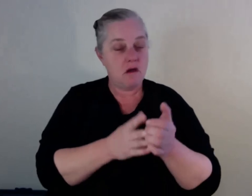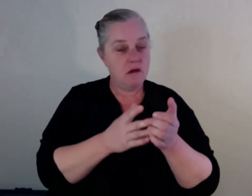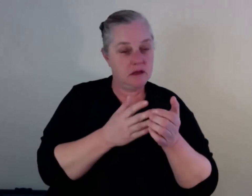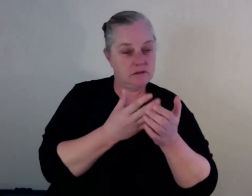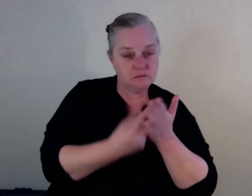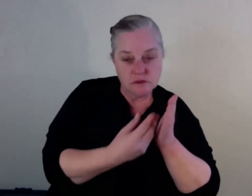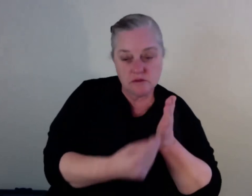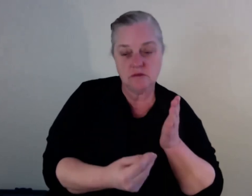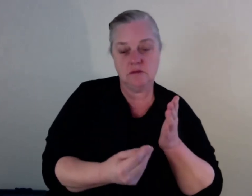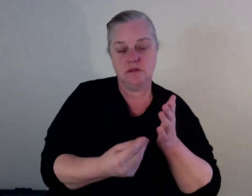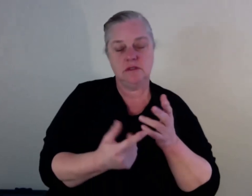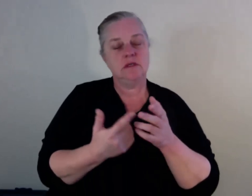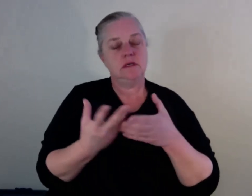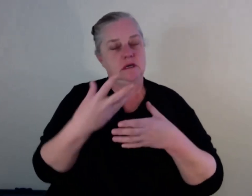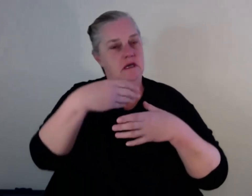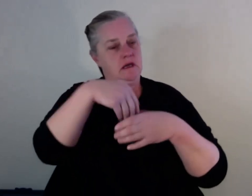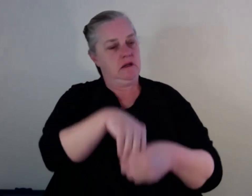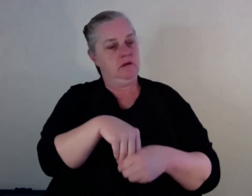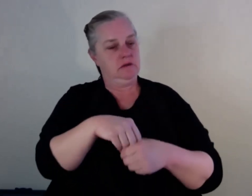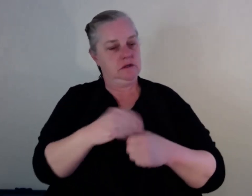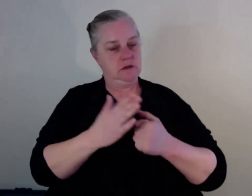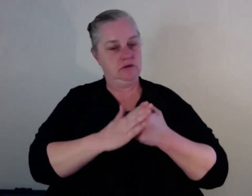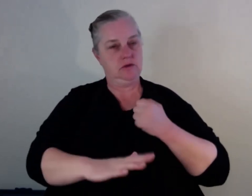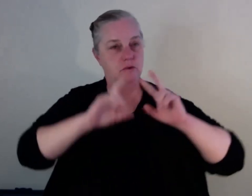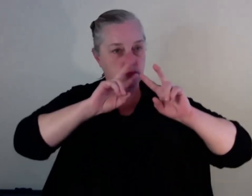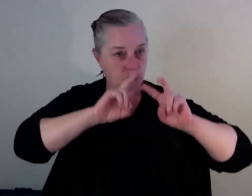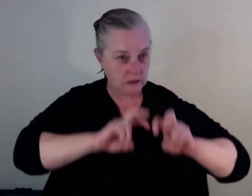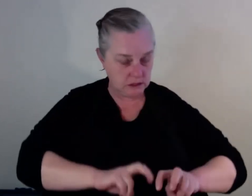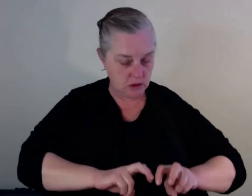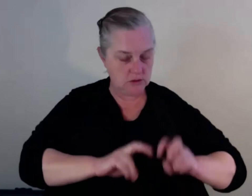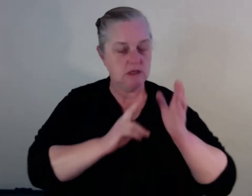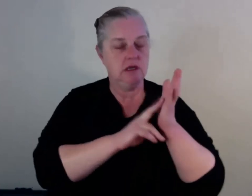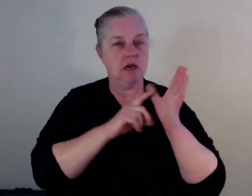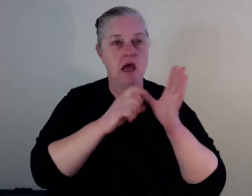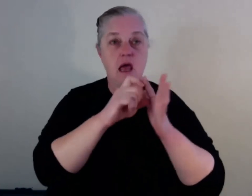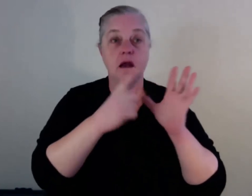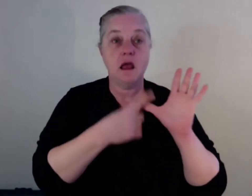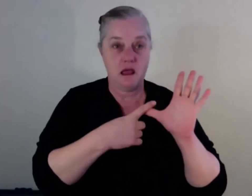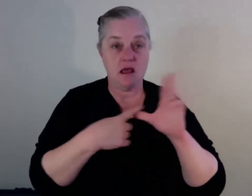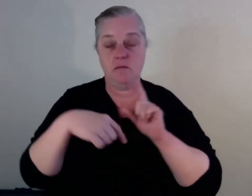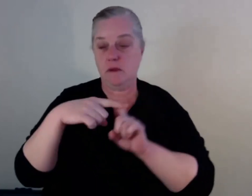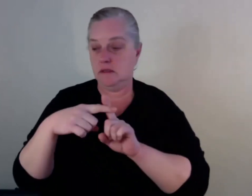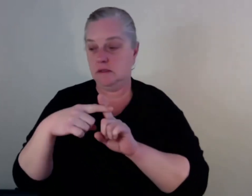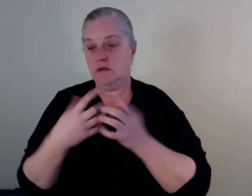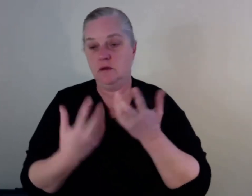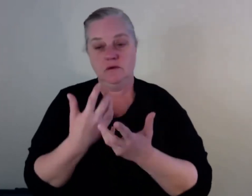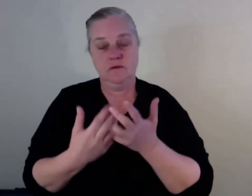by UNSW on access and equity. So we've incorporated some of that into our guide. There's sections in the